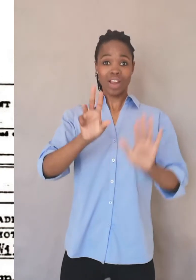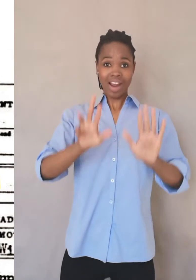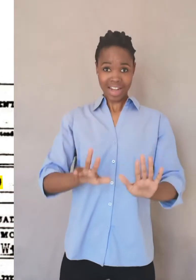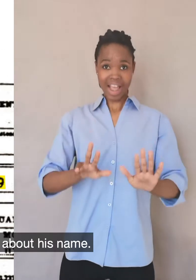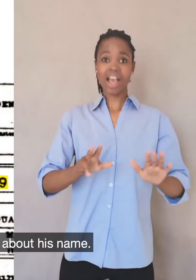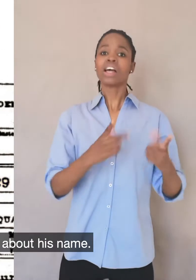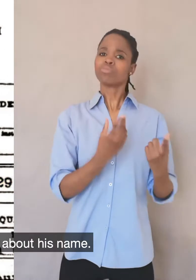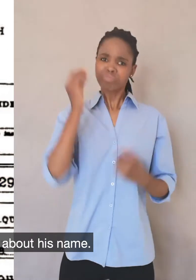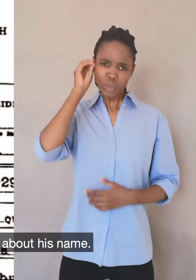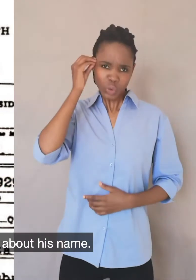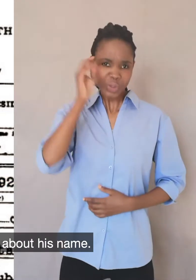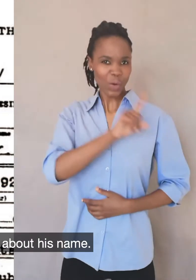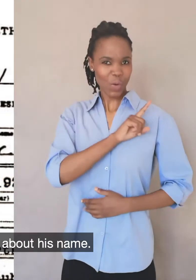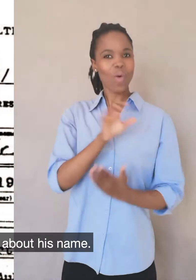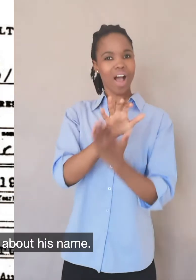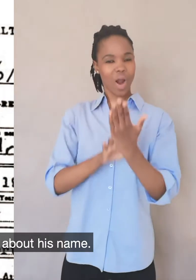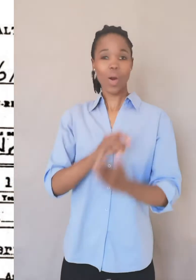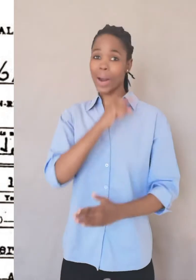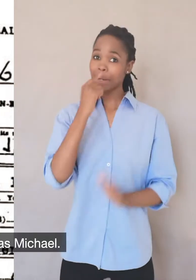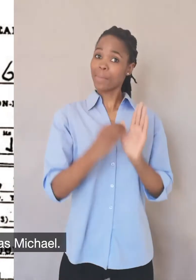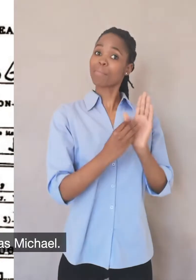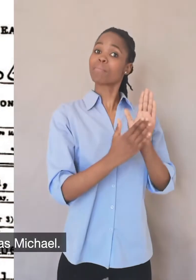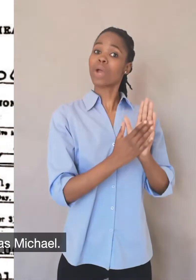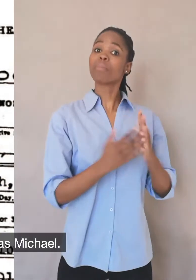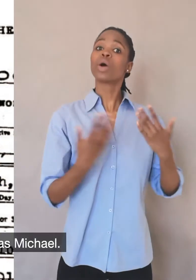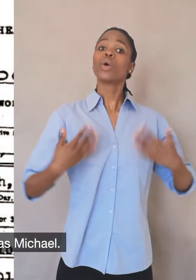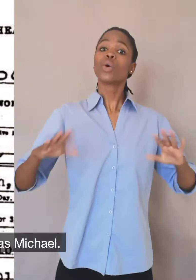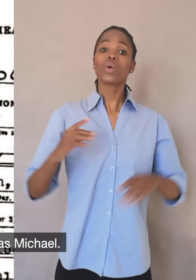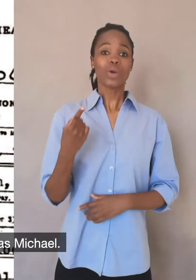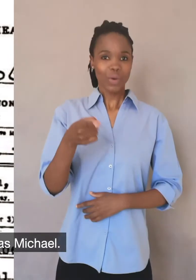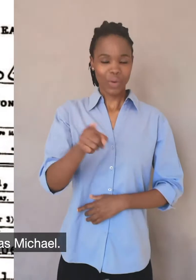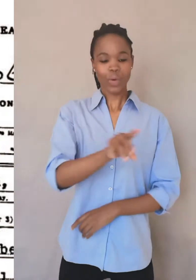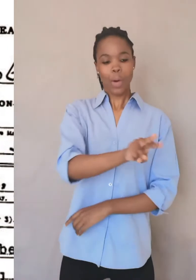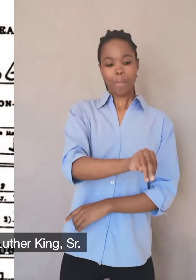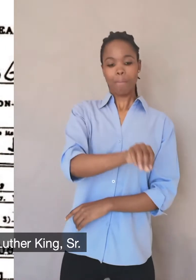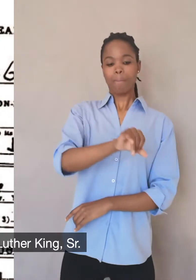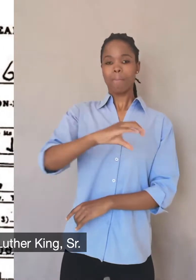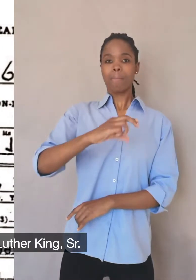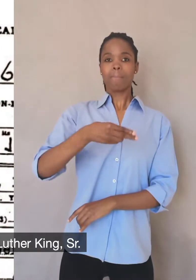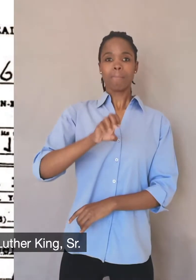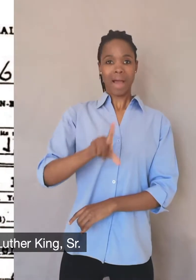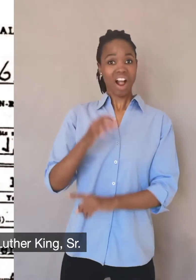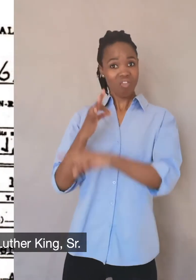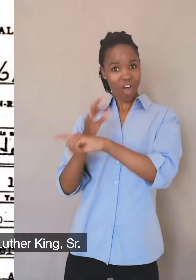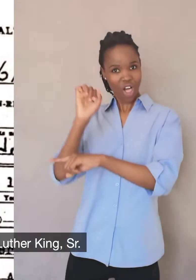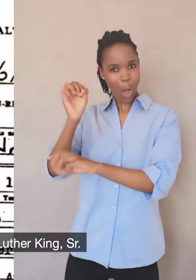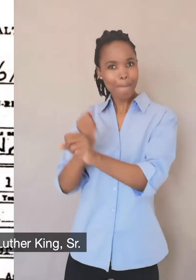And there's an interesting story about his name. His actual name at birth was Michael. So was his father's, Martin Luther King Sr.